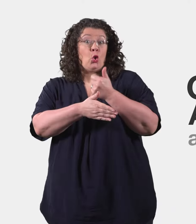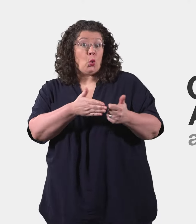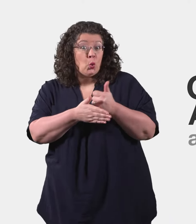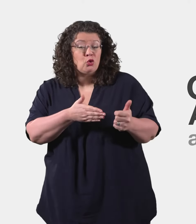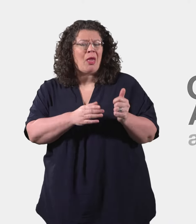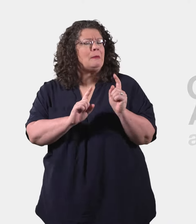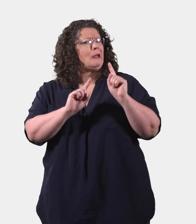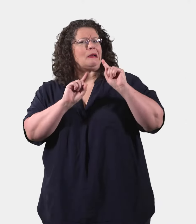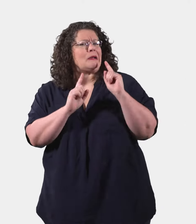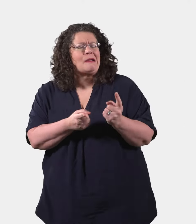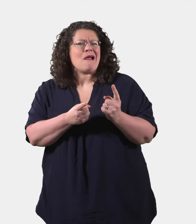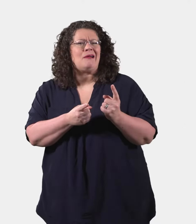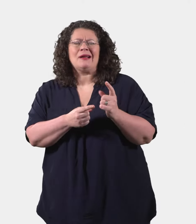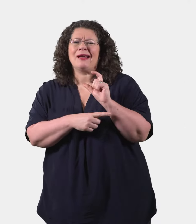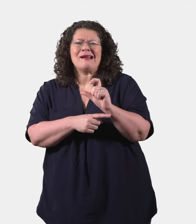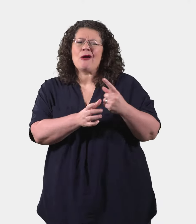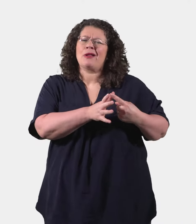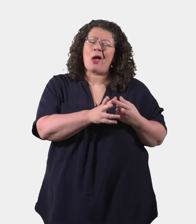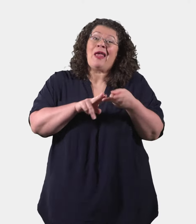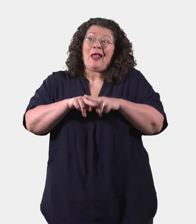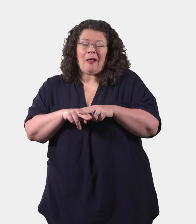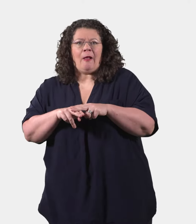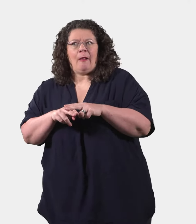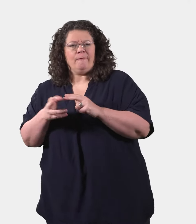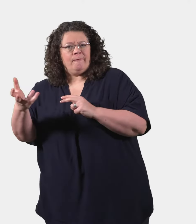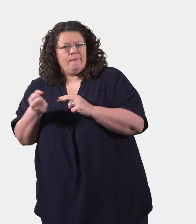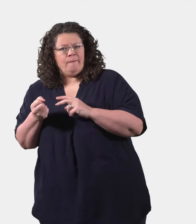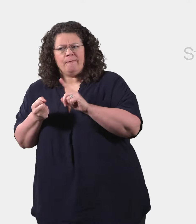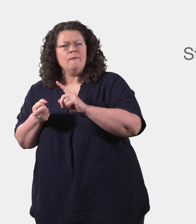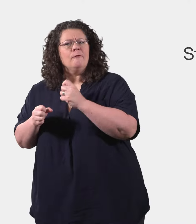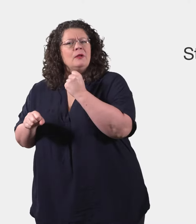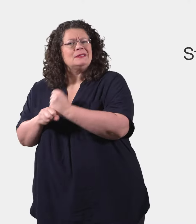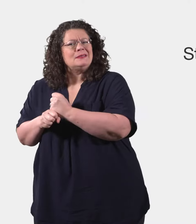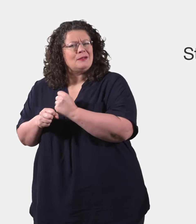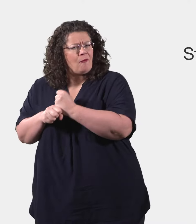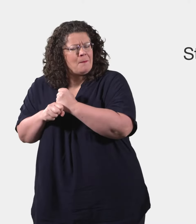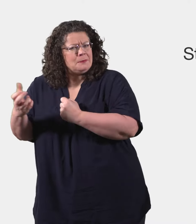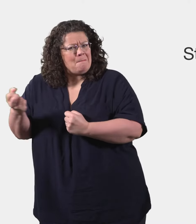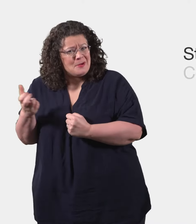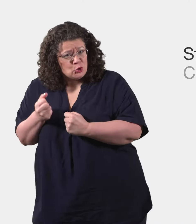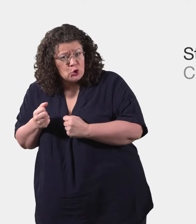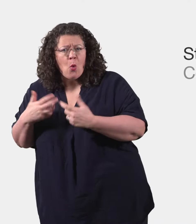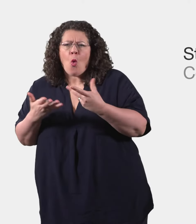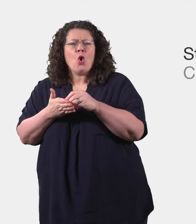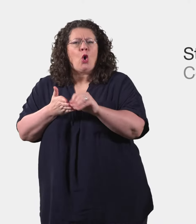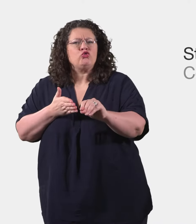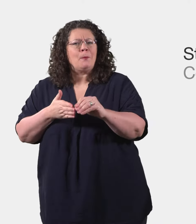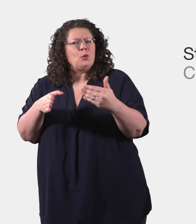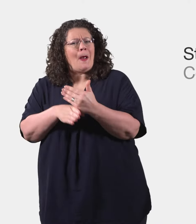Usually, you cannot get Carer's Allowance if you get Estate Pension Contributory Employment and